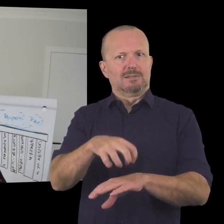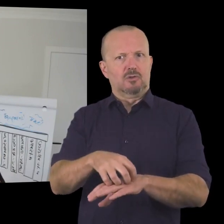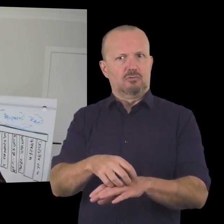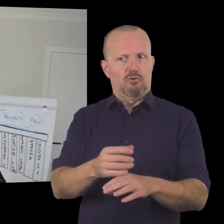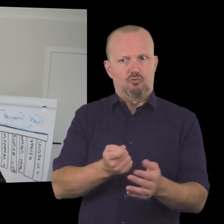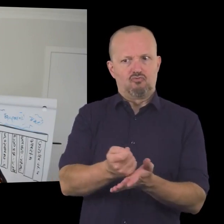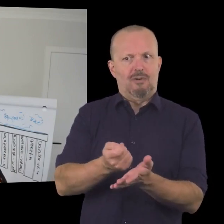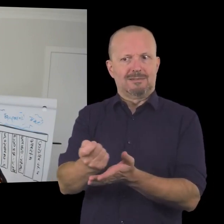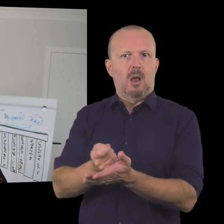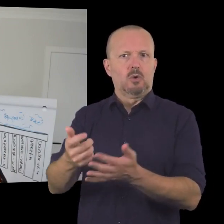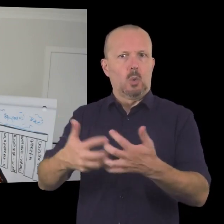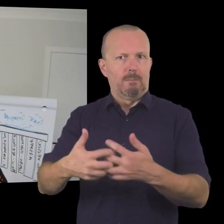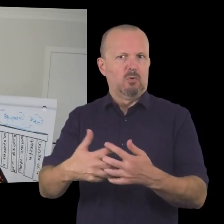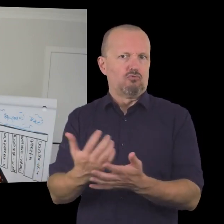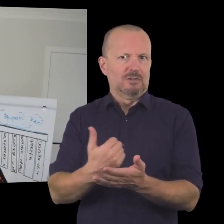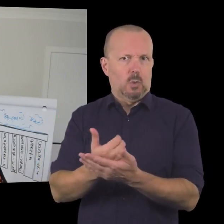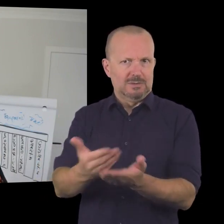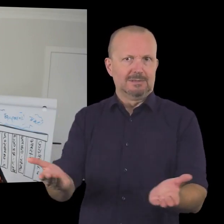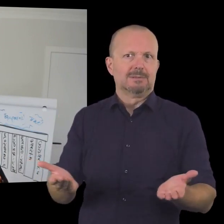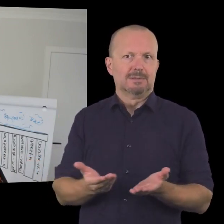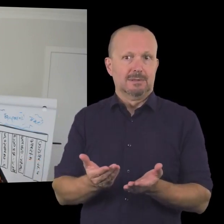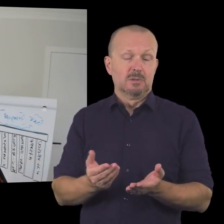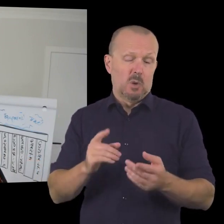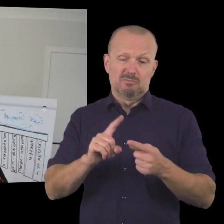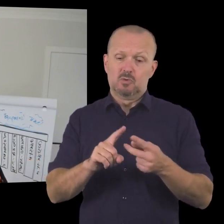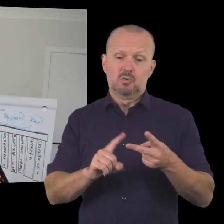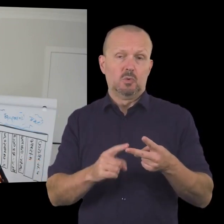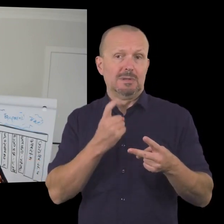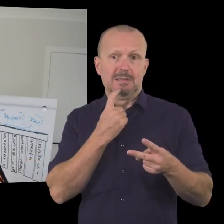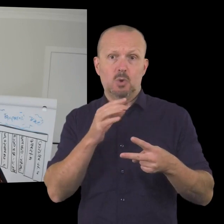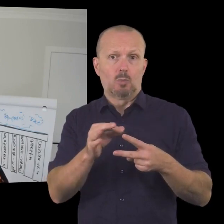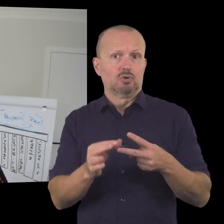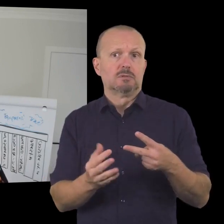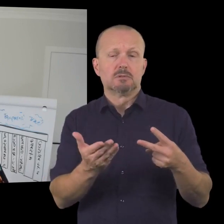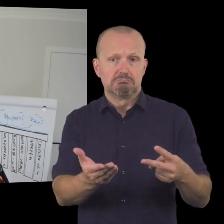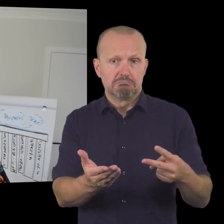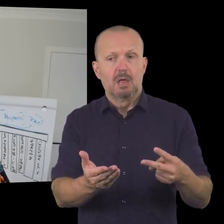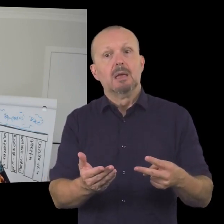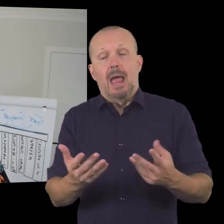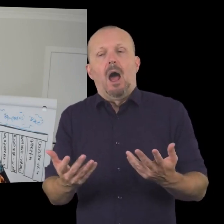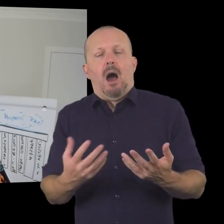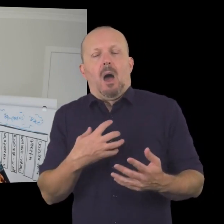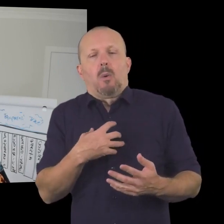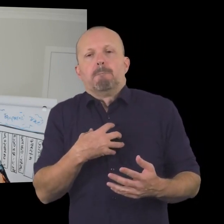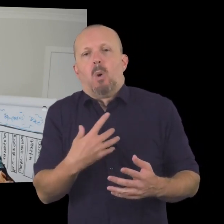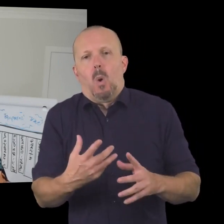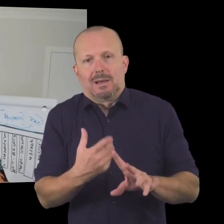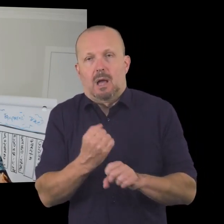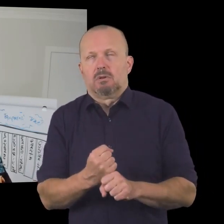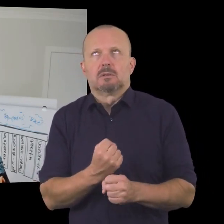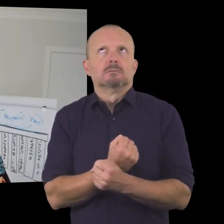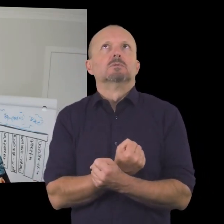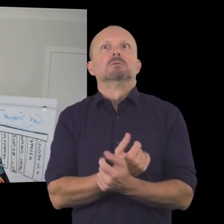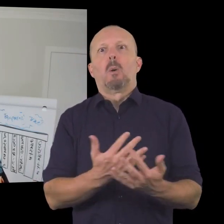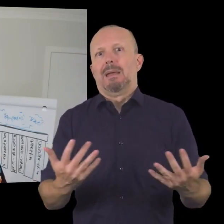those uh uh those that equipment or those resources so those are two potential options for earned income and i'll pop